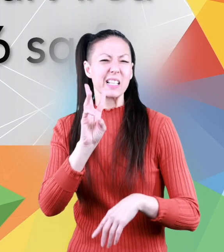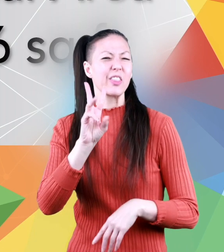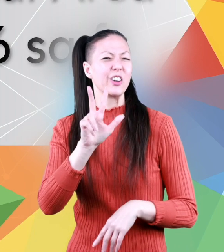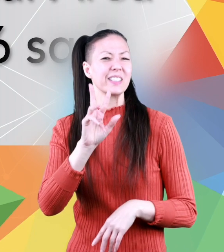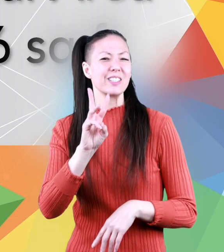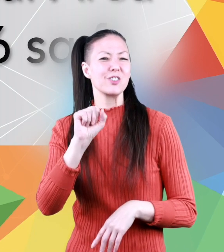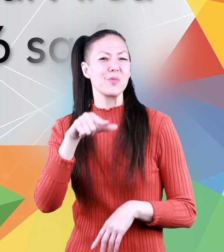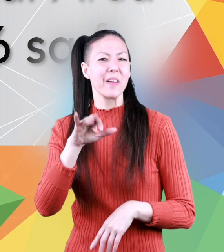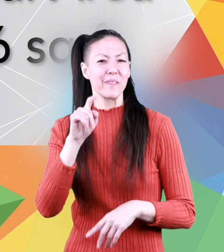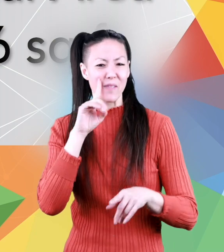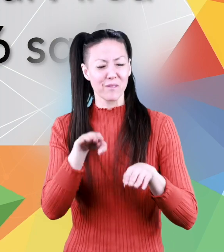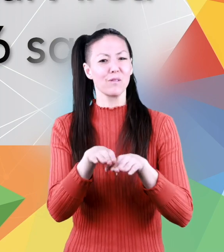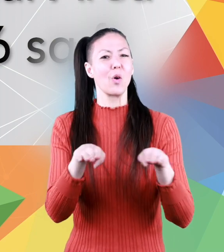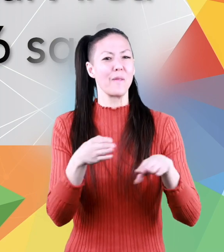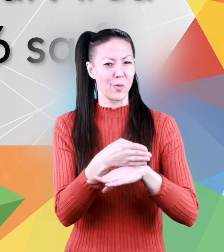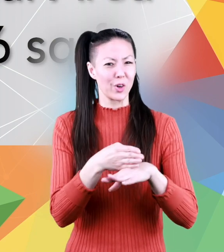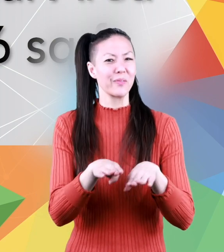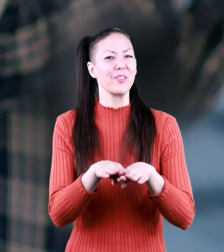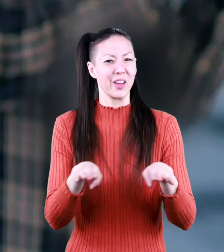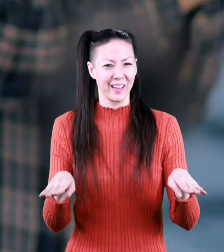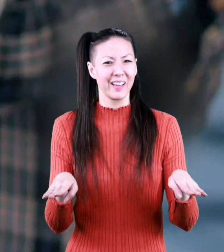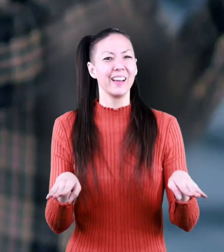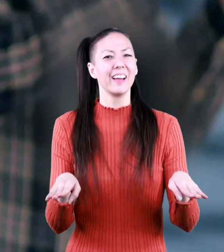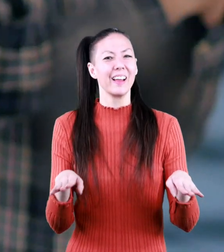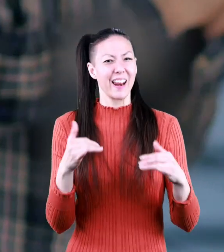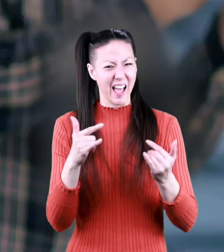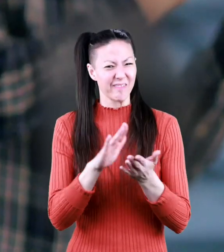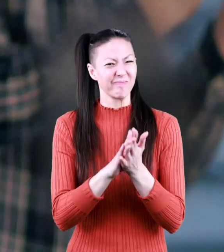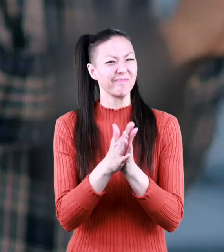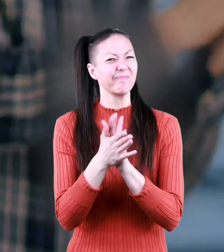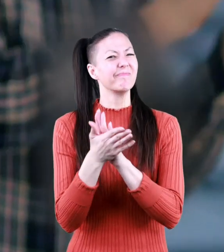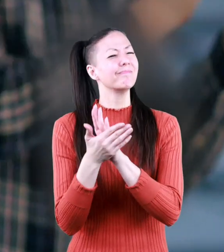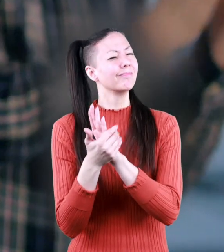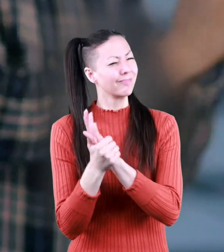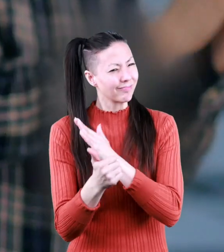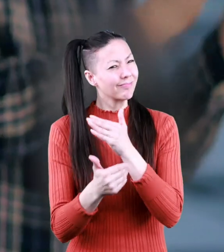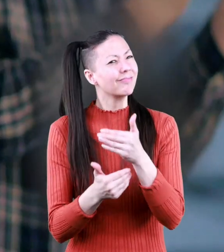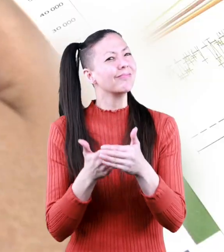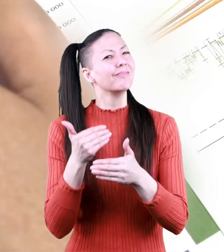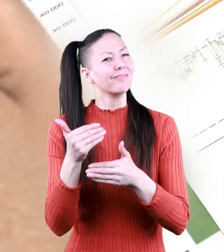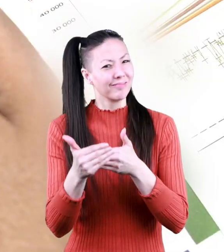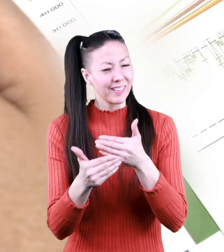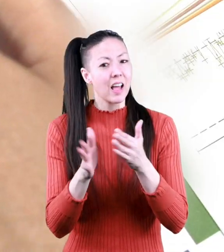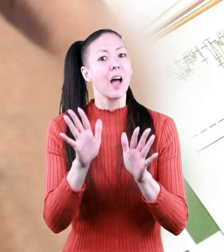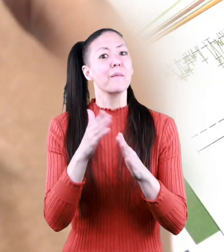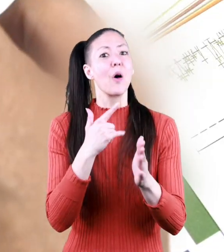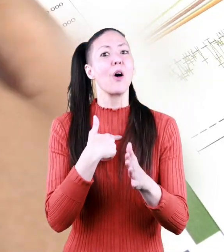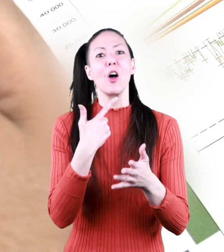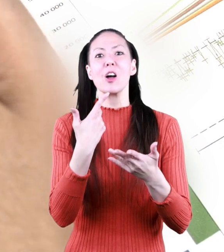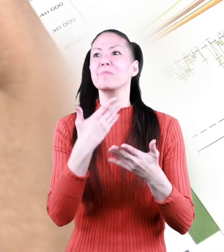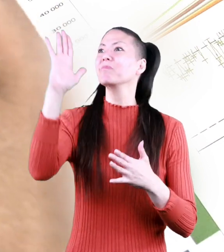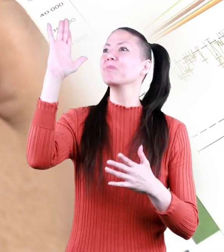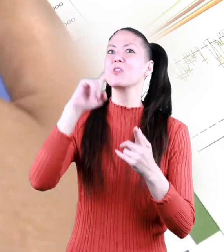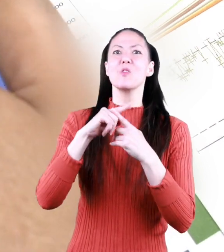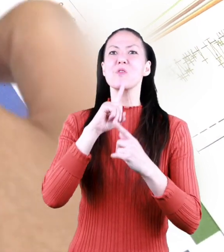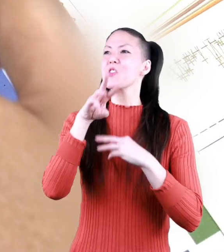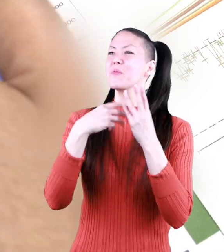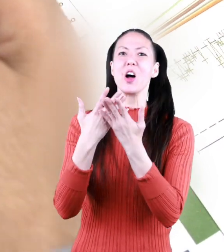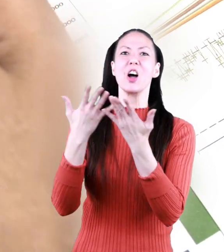square feet of wood for the floor it looks like you're getting the hang of the area but before we send you off into the world to become